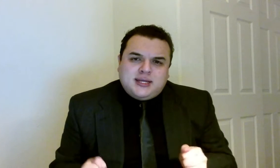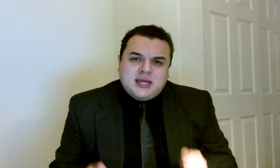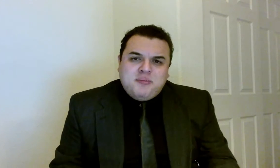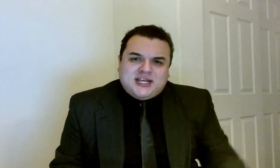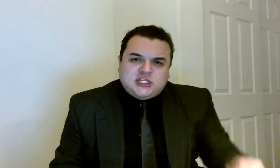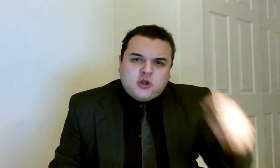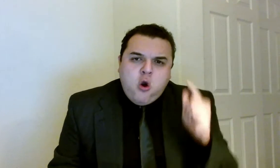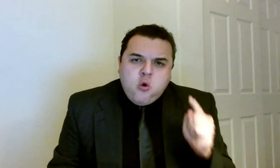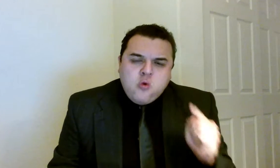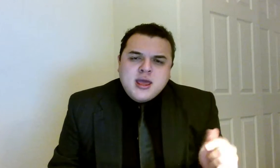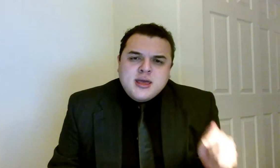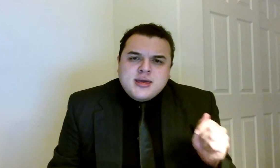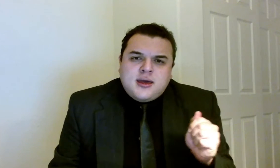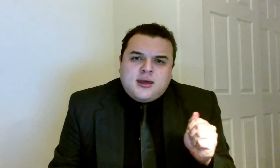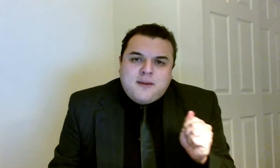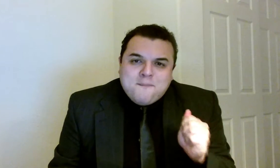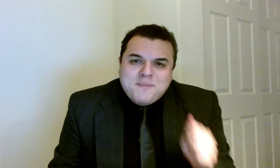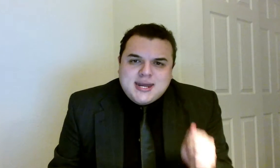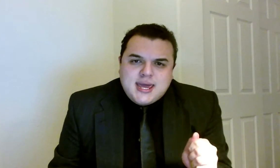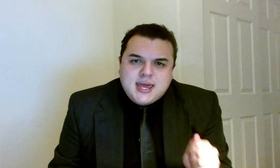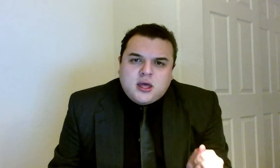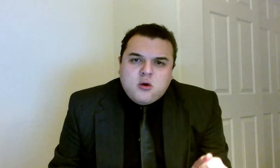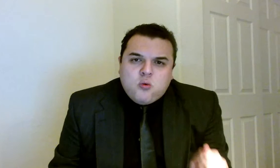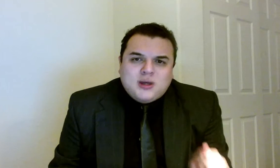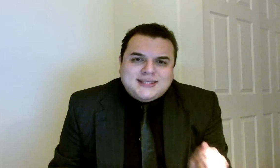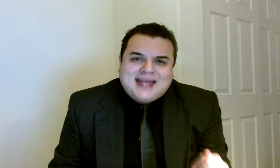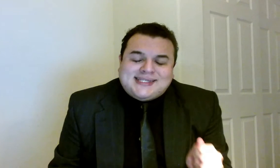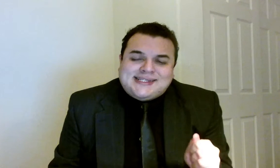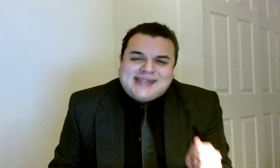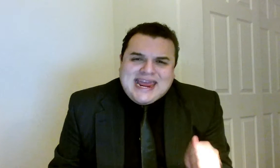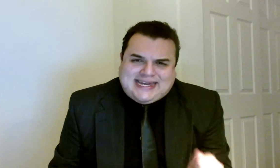because their own money was at stake.